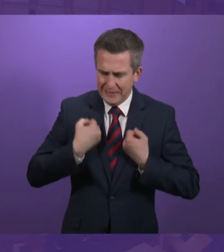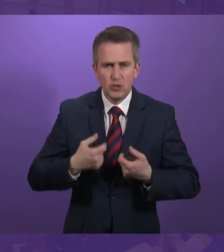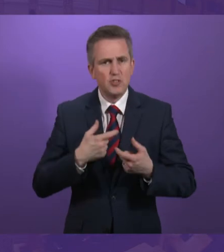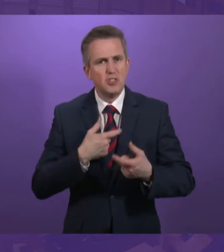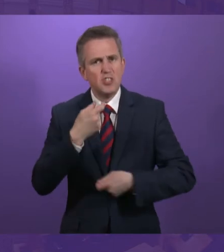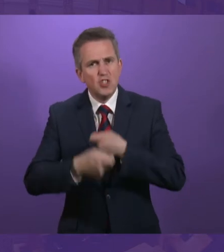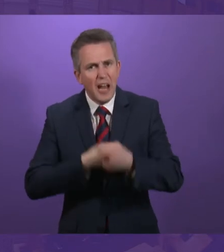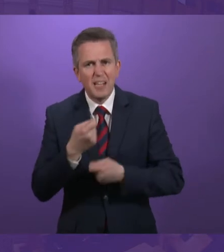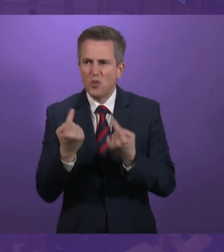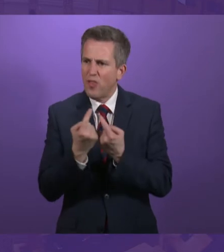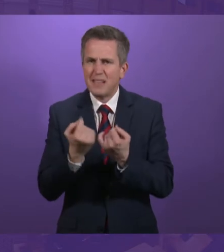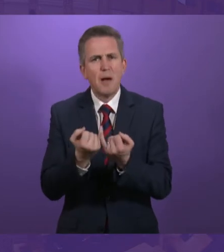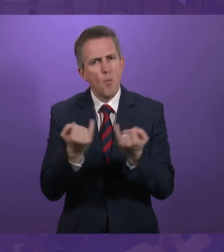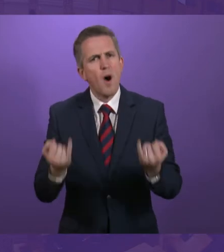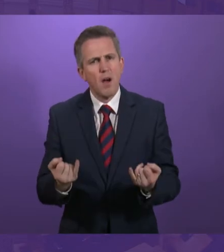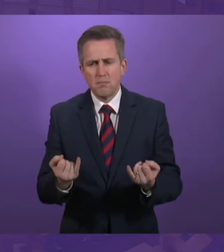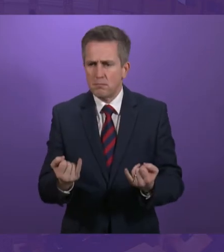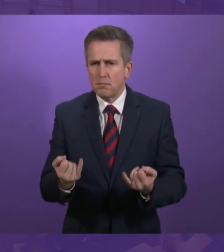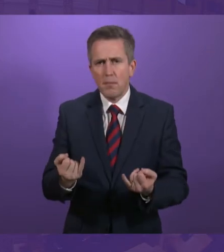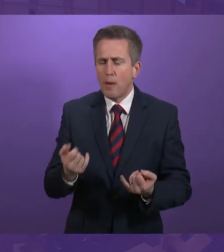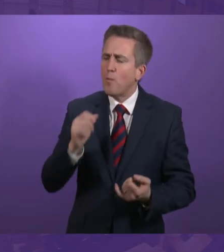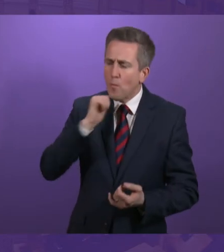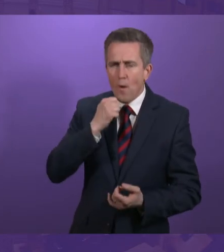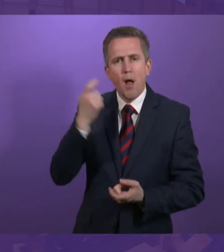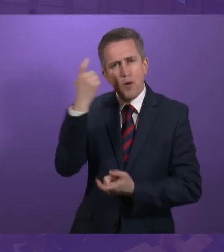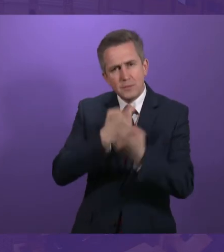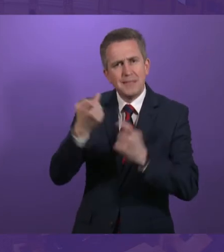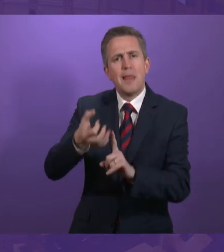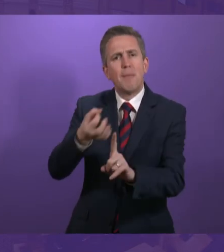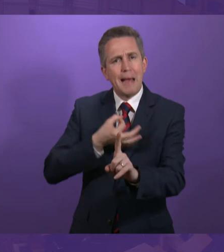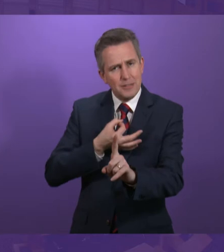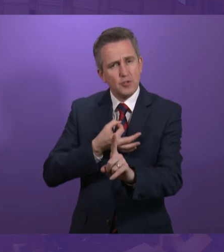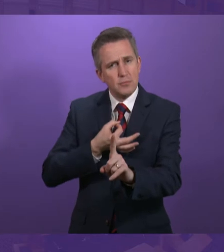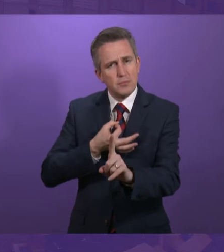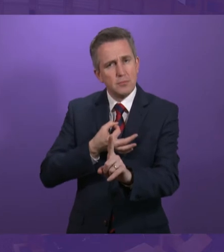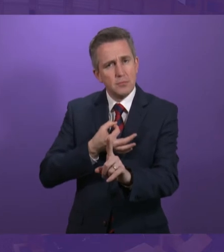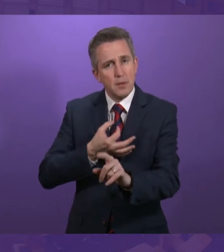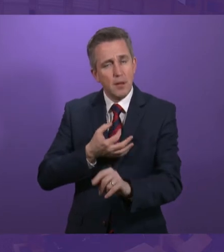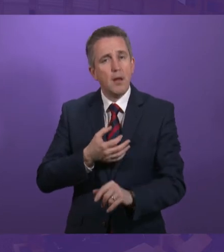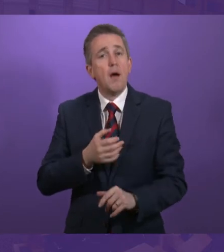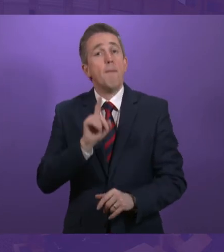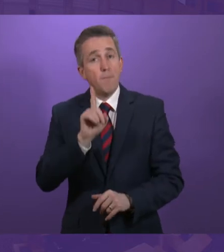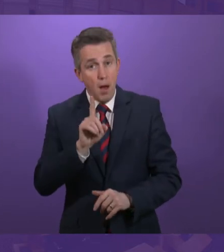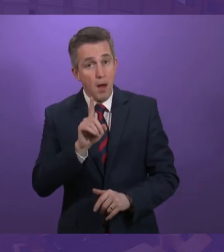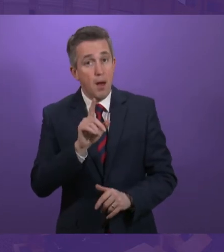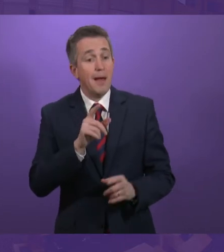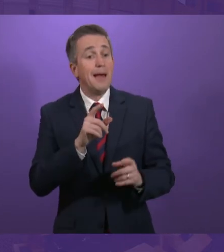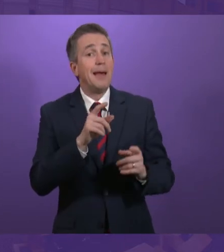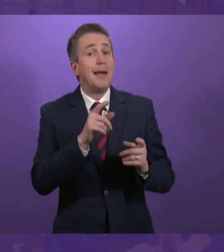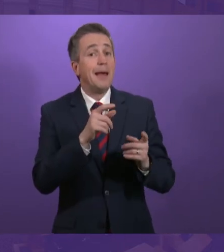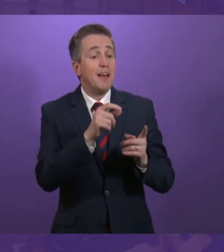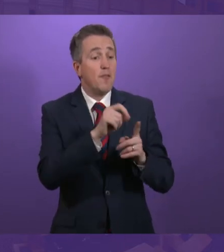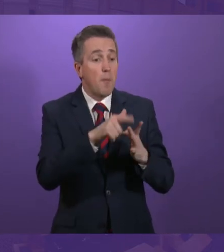deteriorated, then of course that would be looked at very differently. But if it's a simple case of someone who's looking,